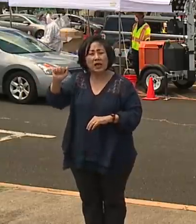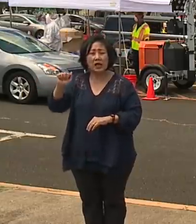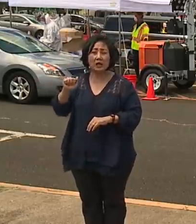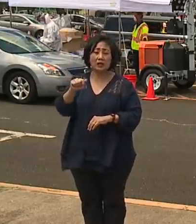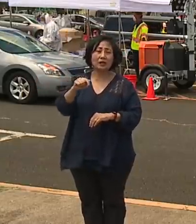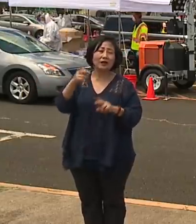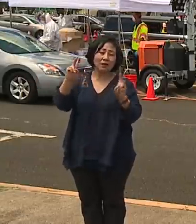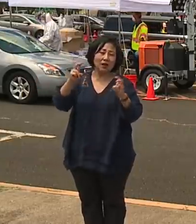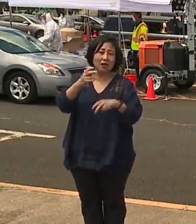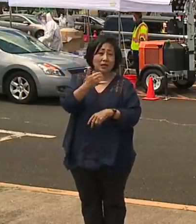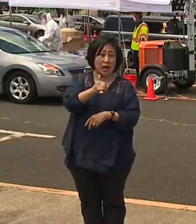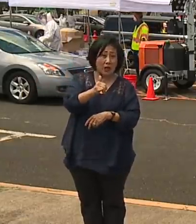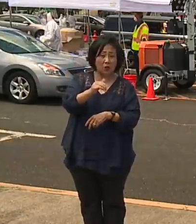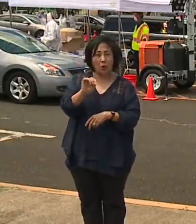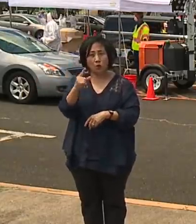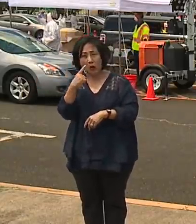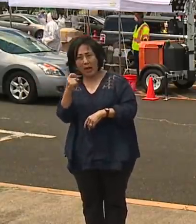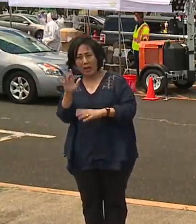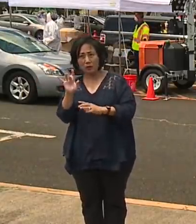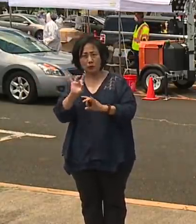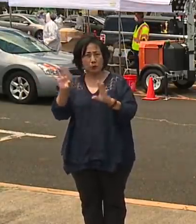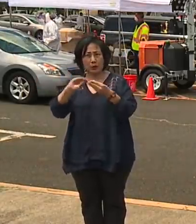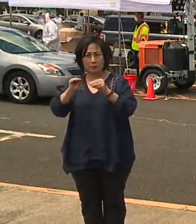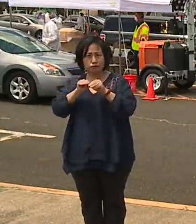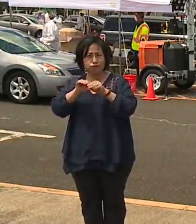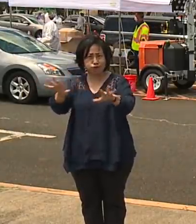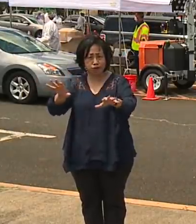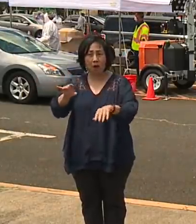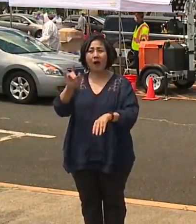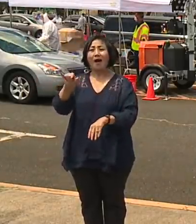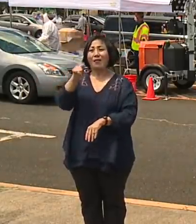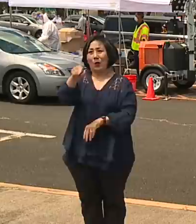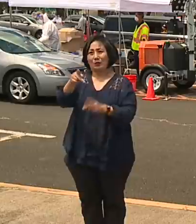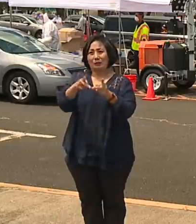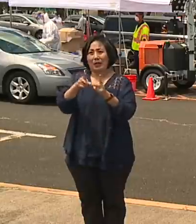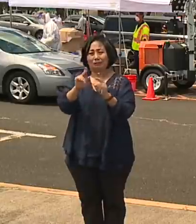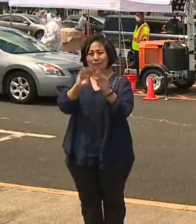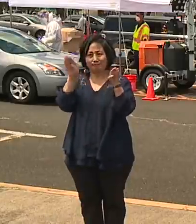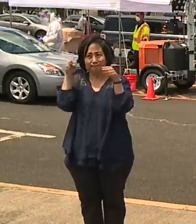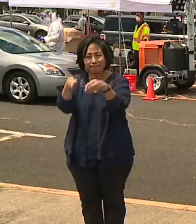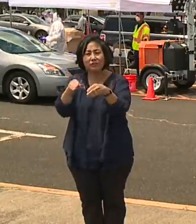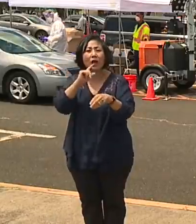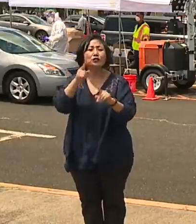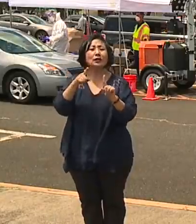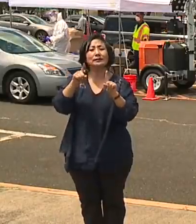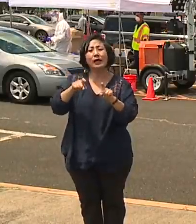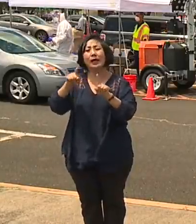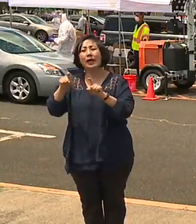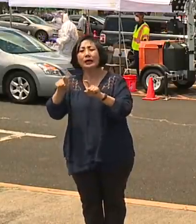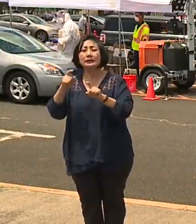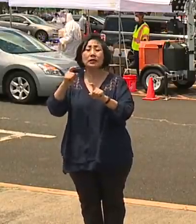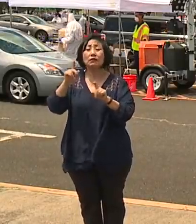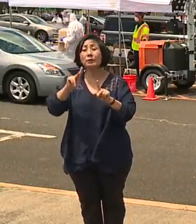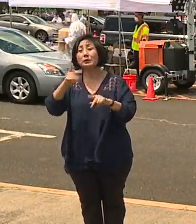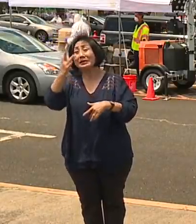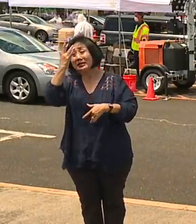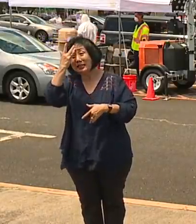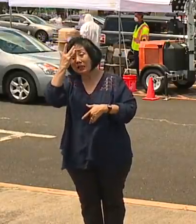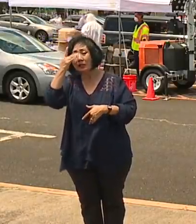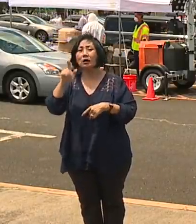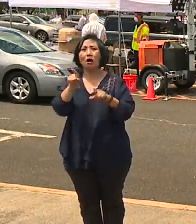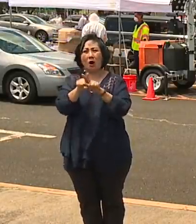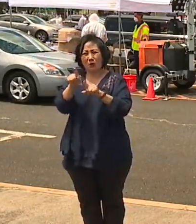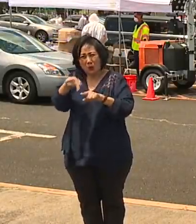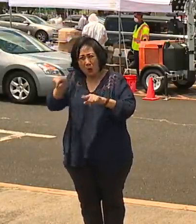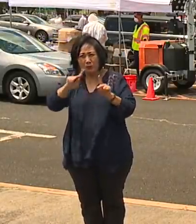positivity, understanding that those places we need to do more than just diagnostic testing of symptomatic people. We need to make